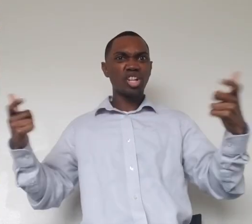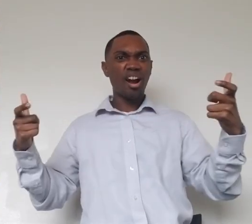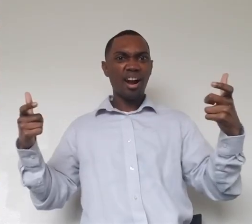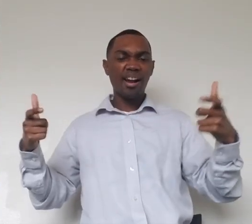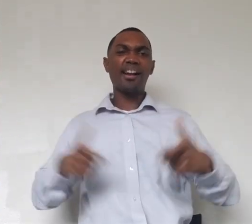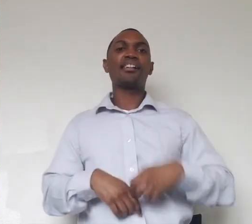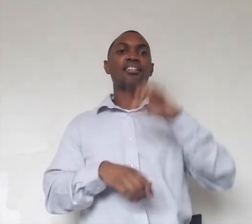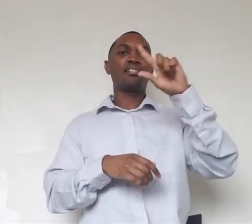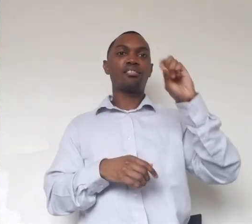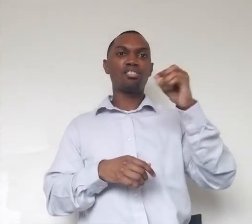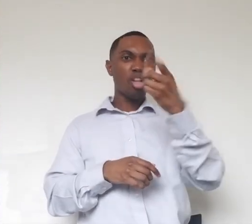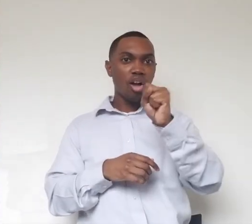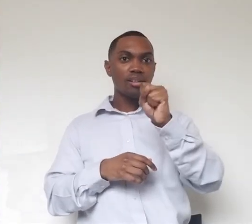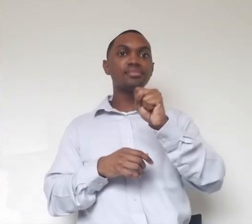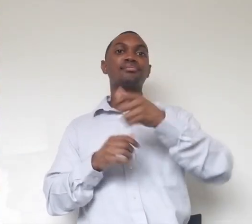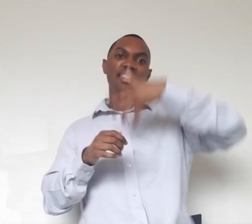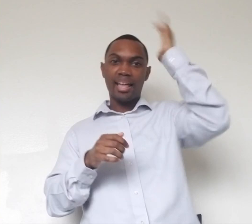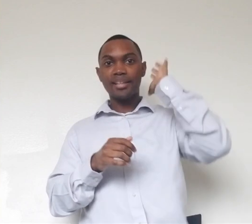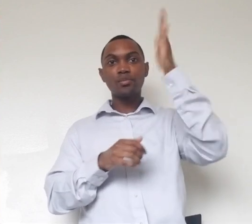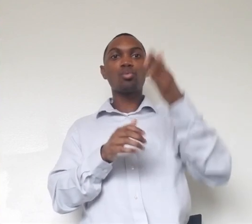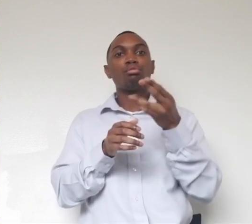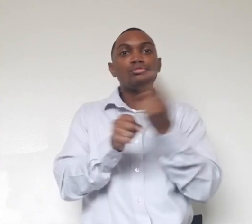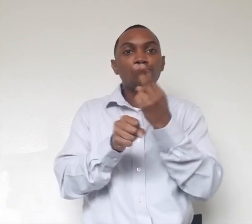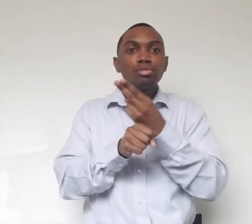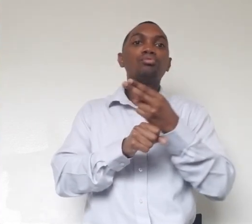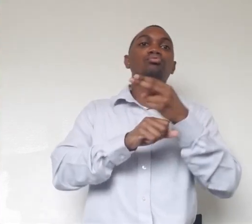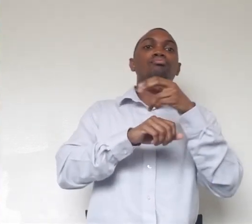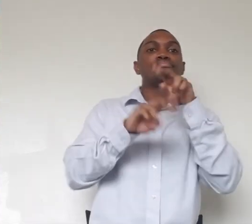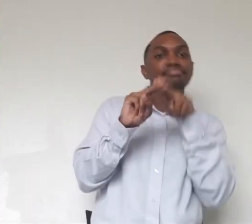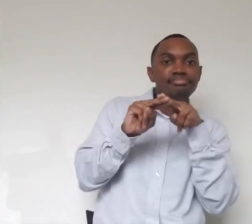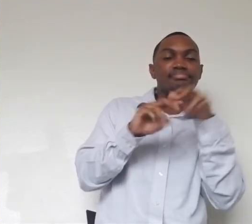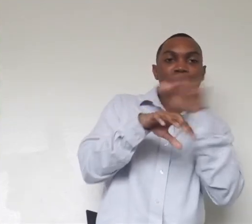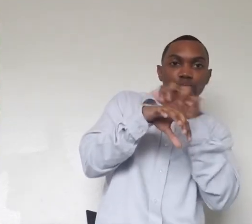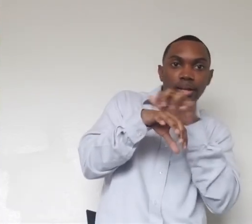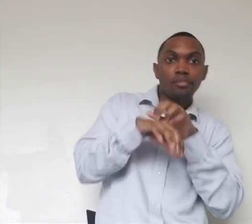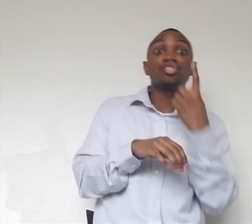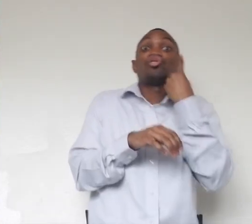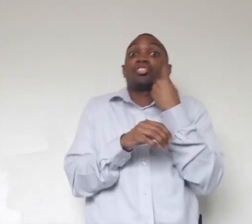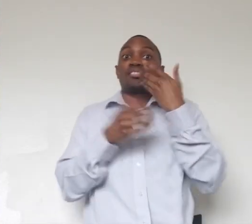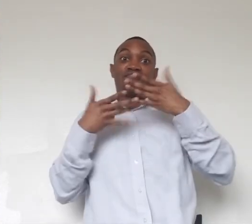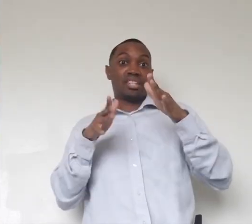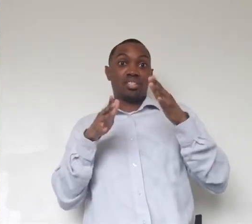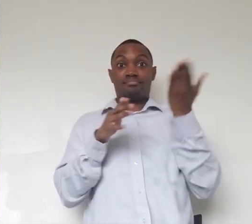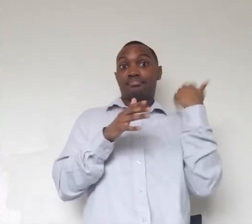perching and stretching. And these changes were just done this winter. So we just started letting our cats back out into the space